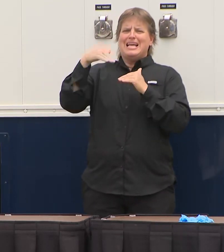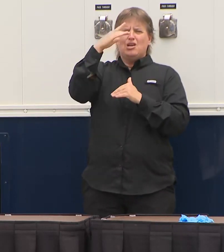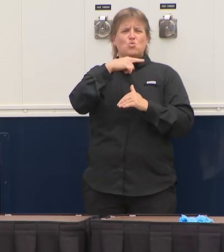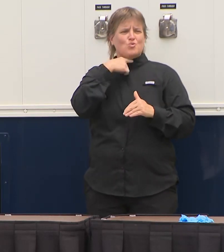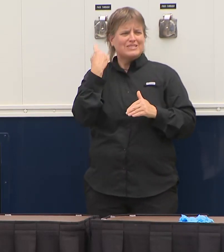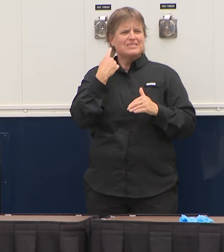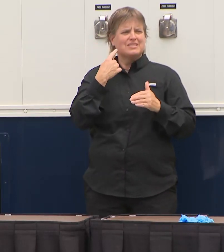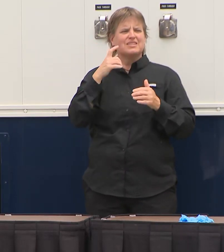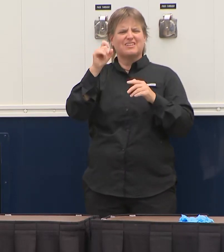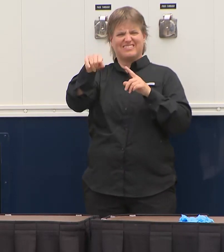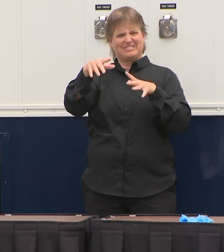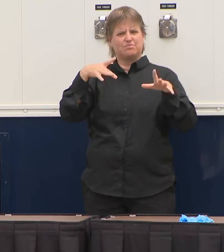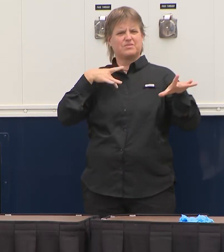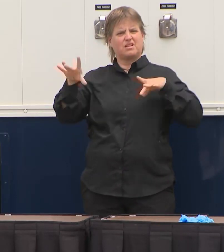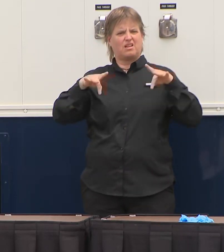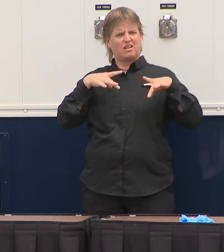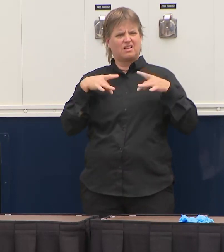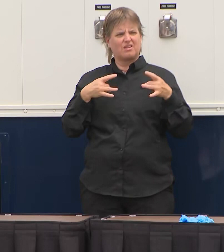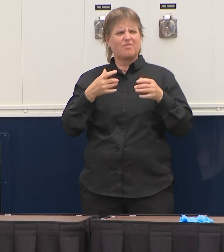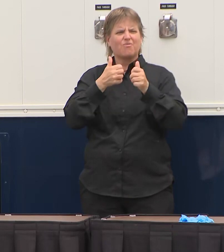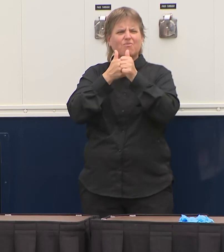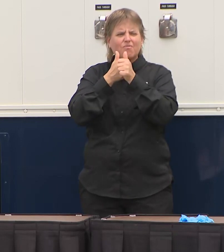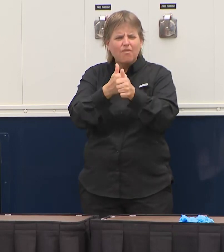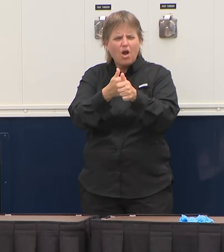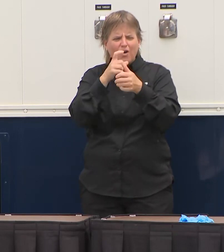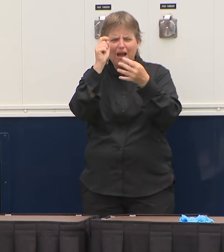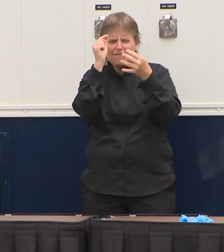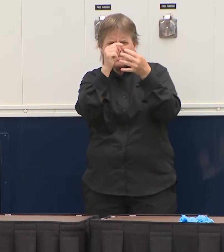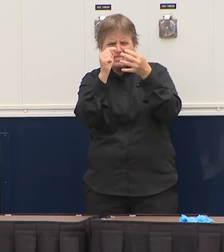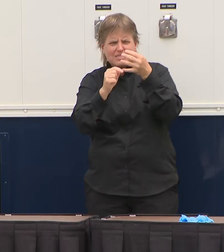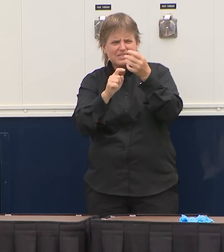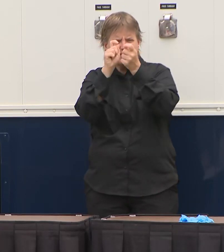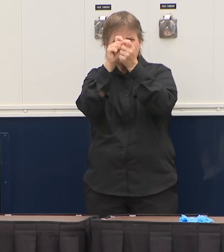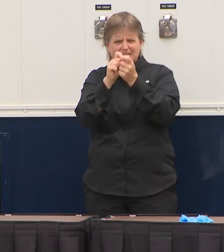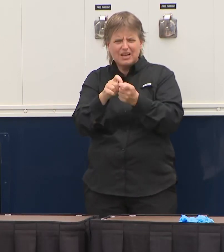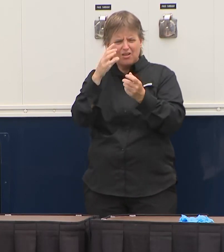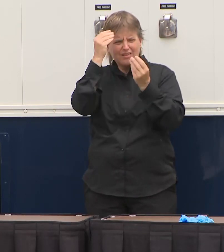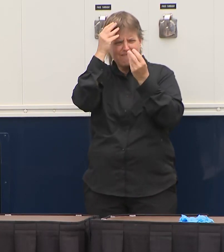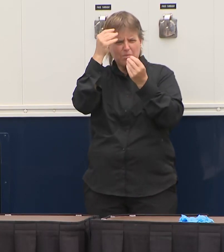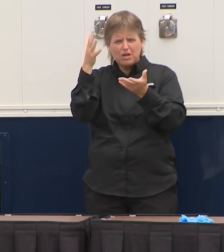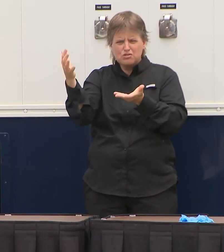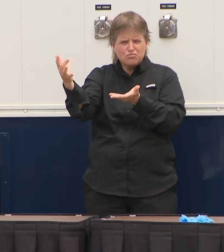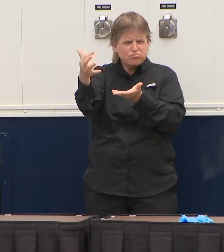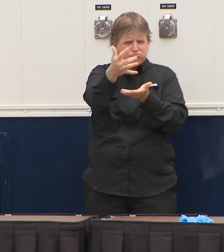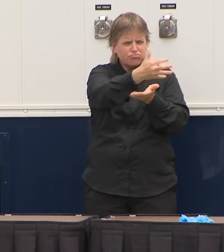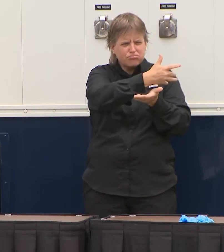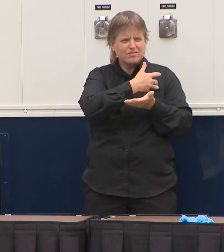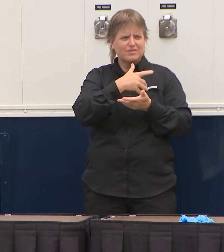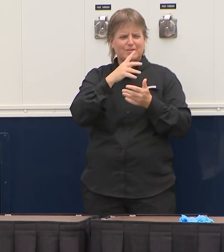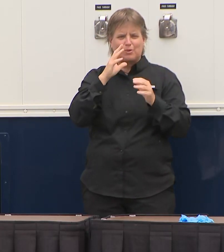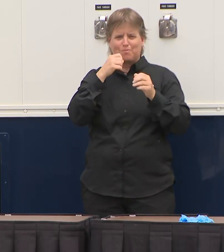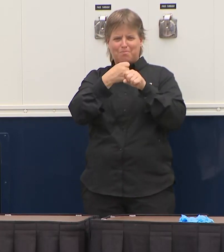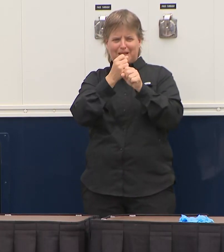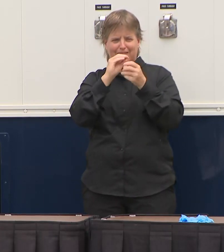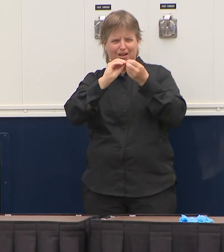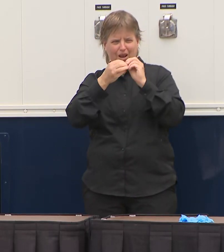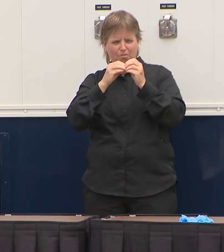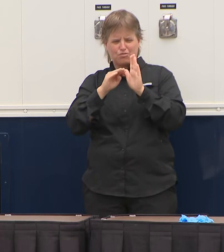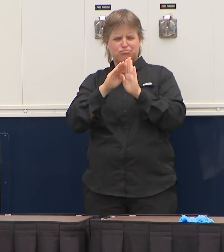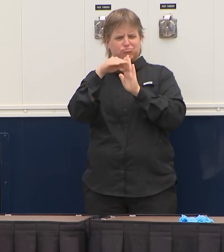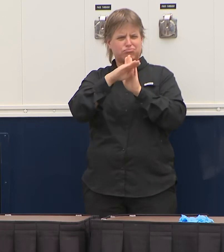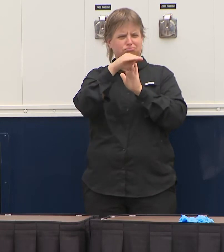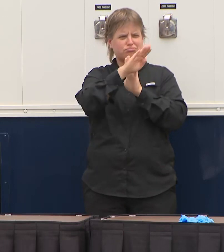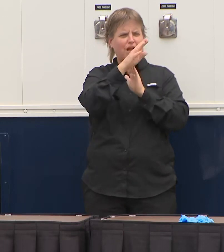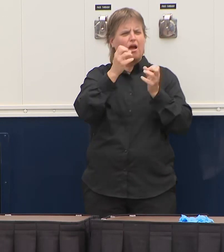hospitalization and see how that's moving. That's not only important for the space here and keeping the hospital situation under